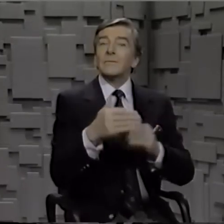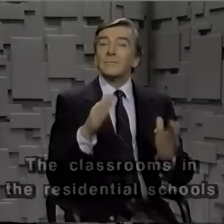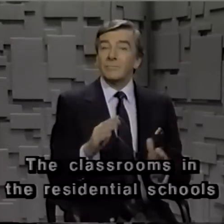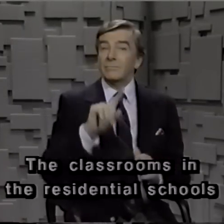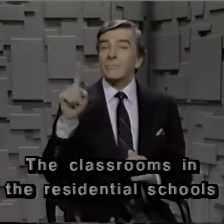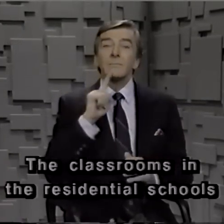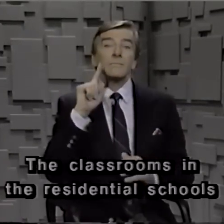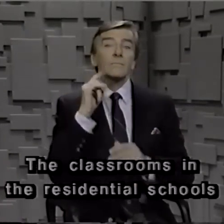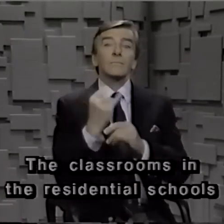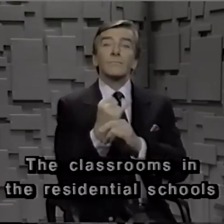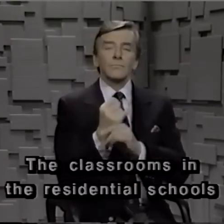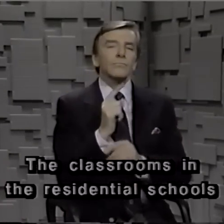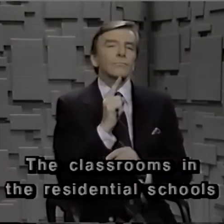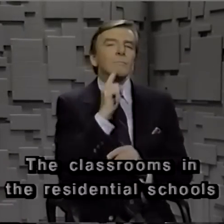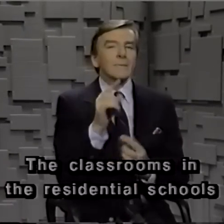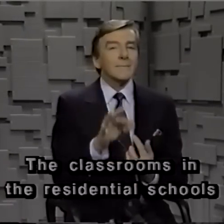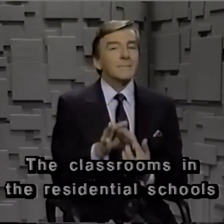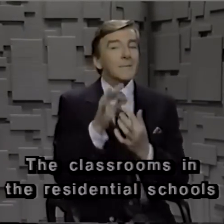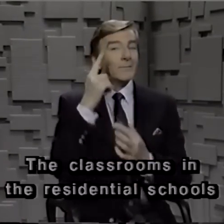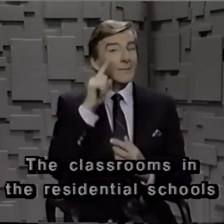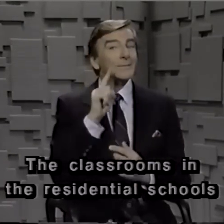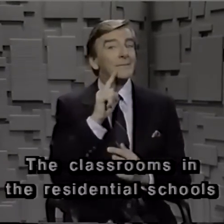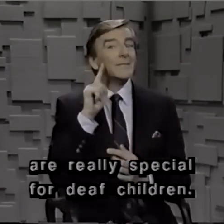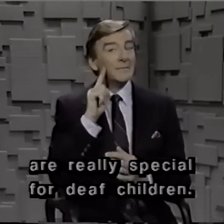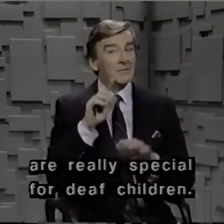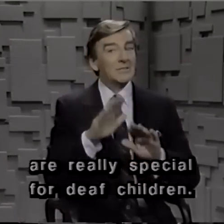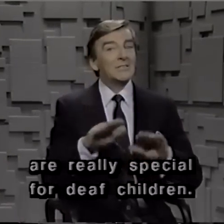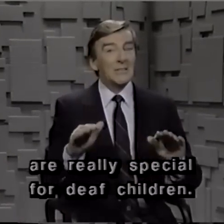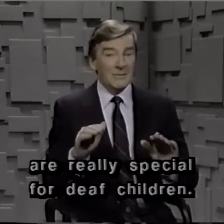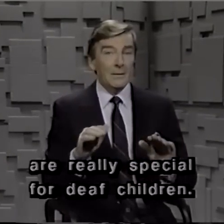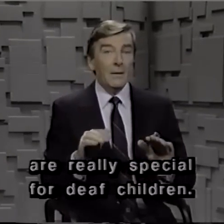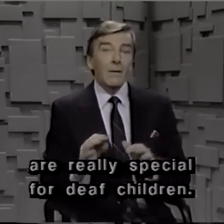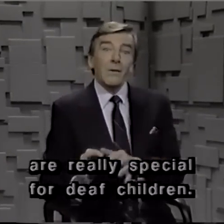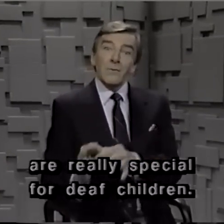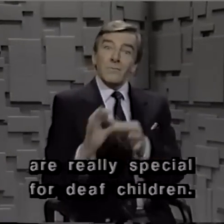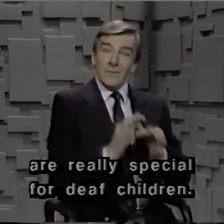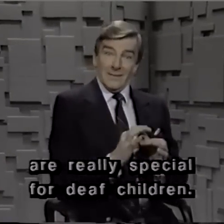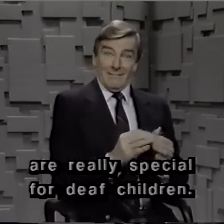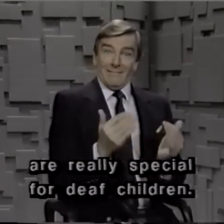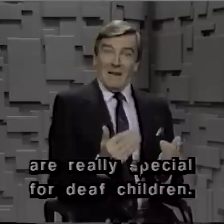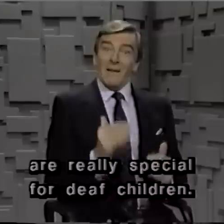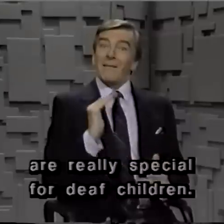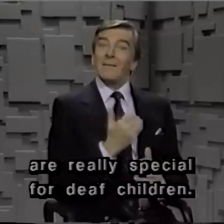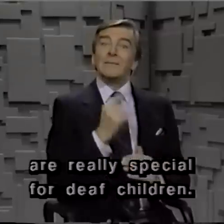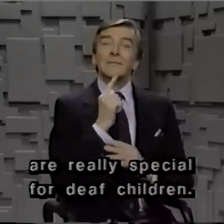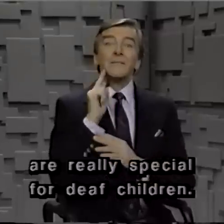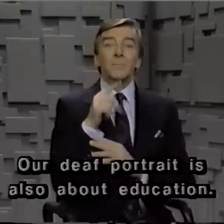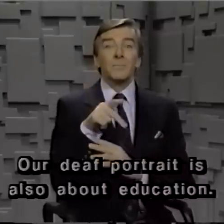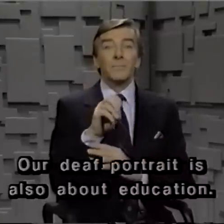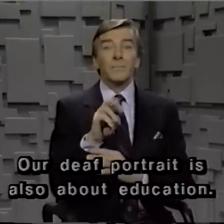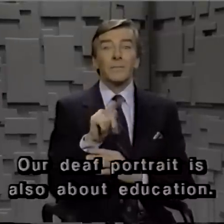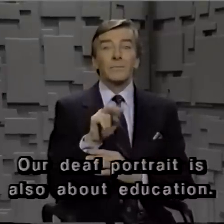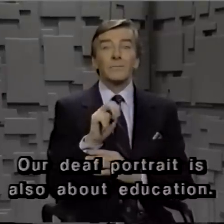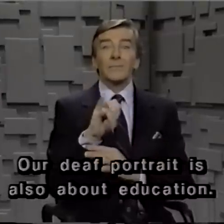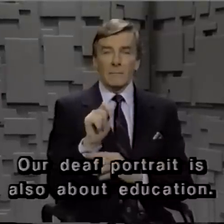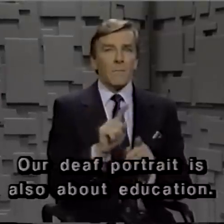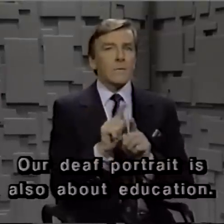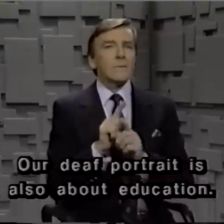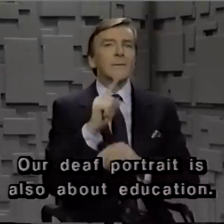The classrooms in the residential schools are really special for deaf children. Our deaf portrait is also about